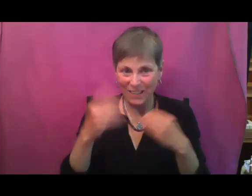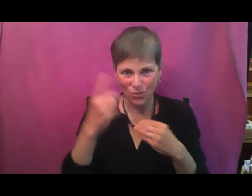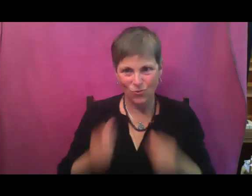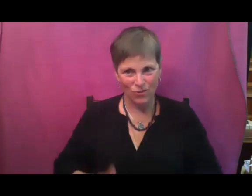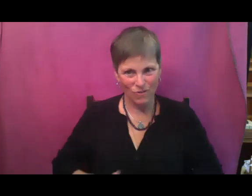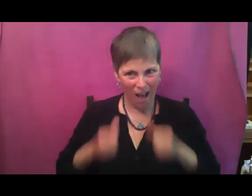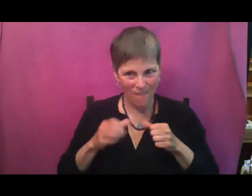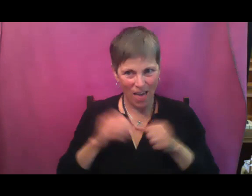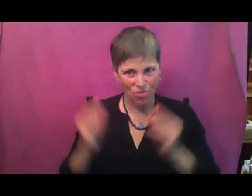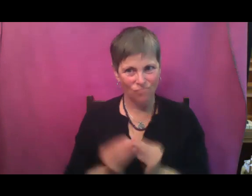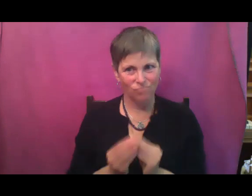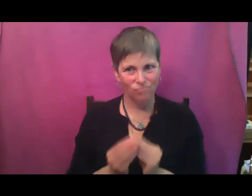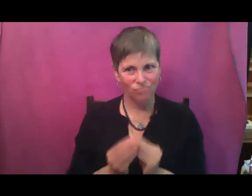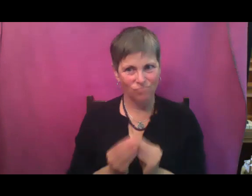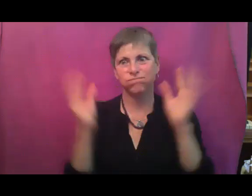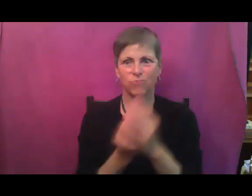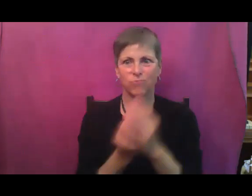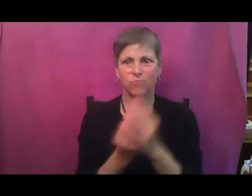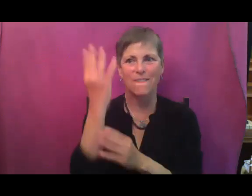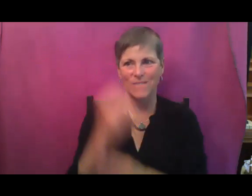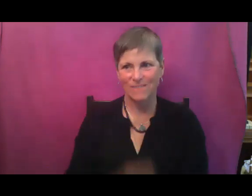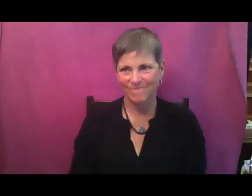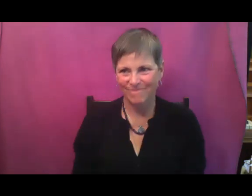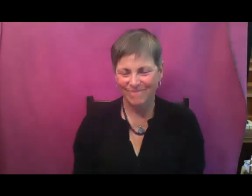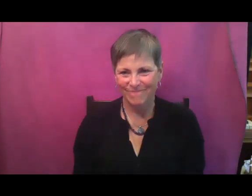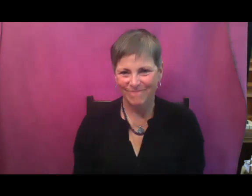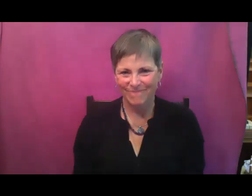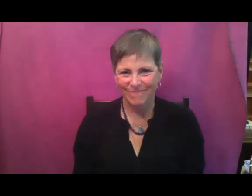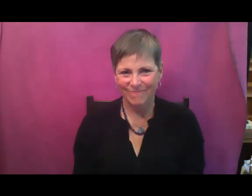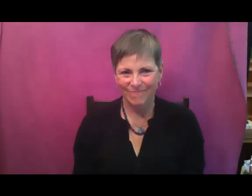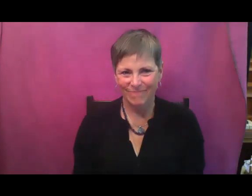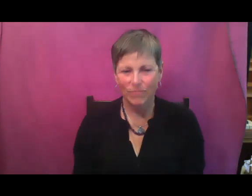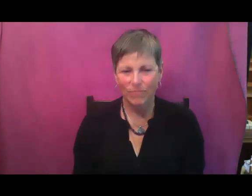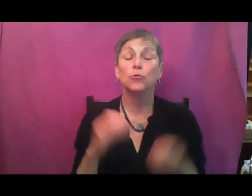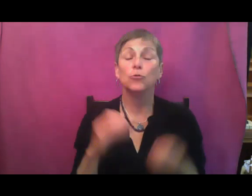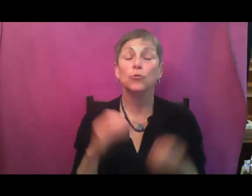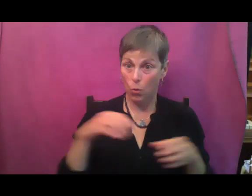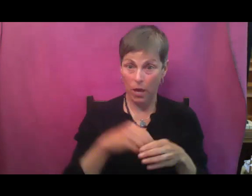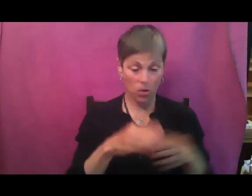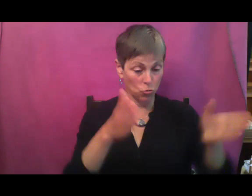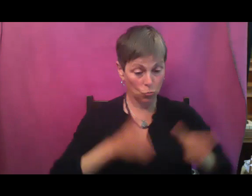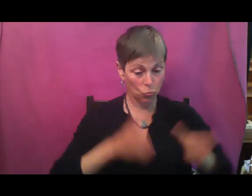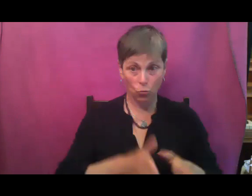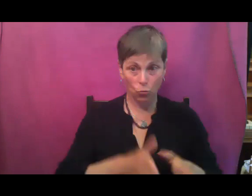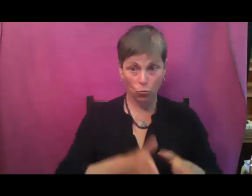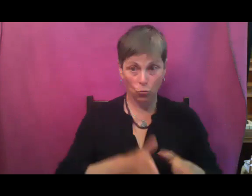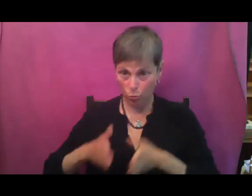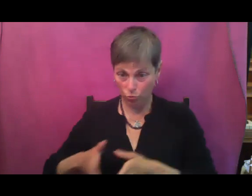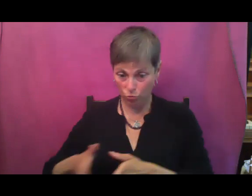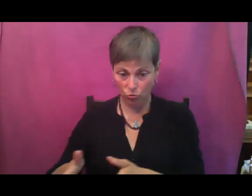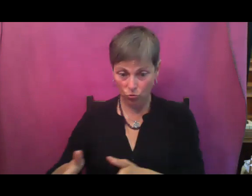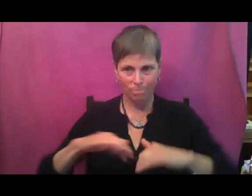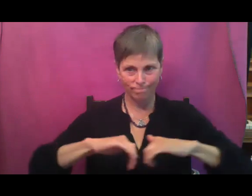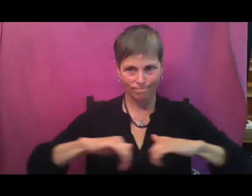thrive on the journey. And within row, between rows, within the rows, you want to have two feet in between your